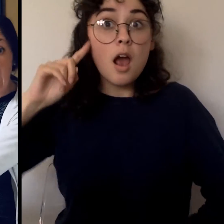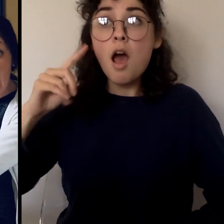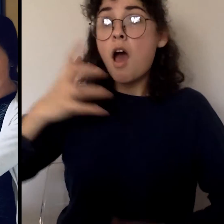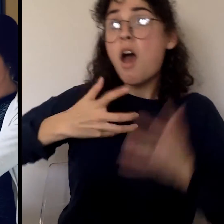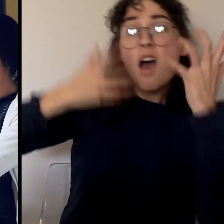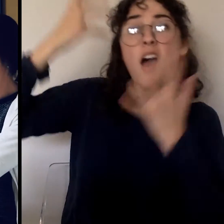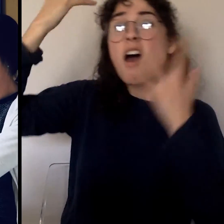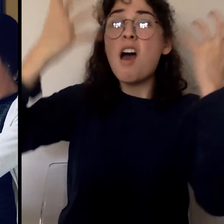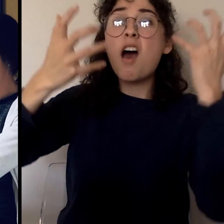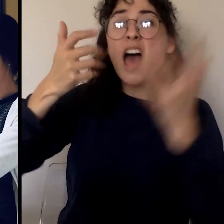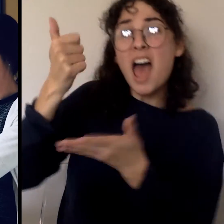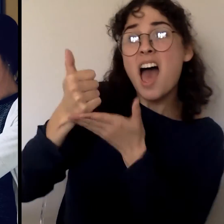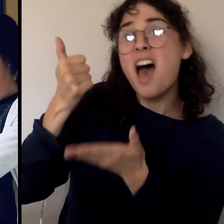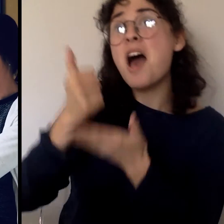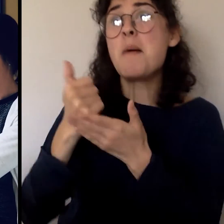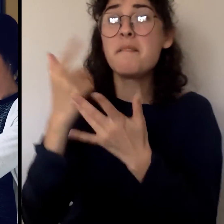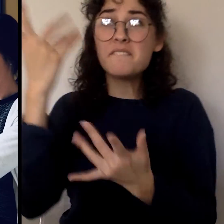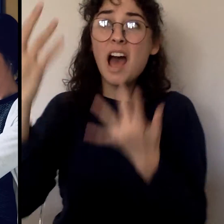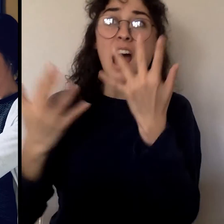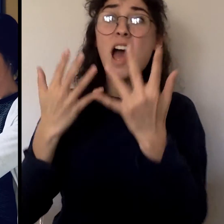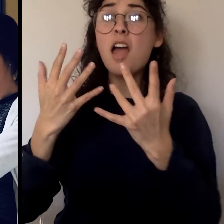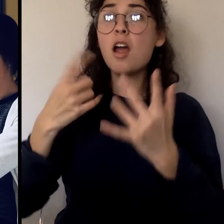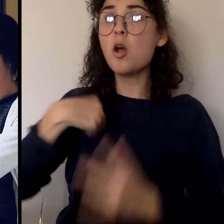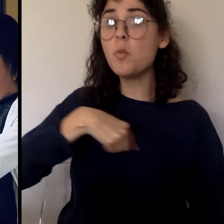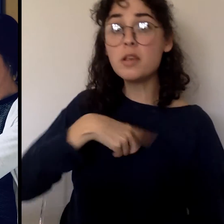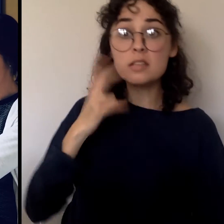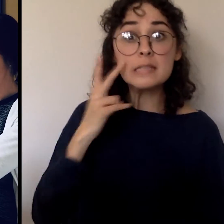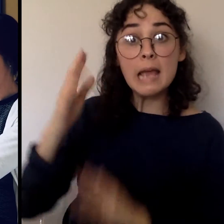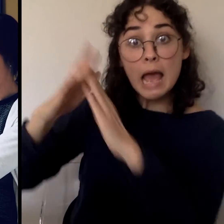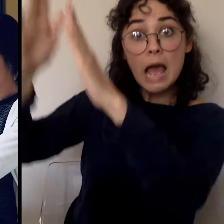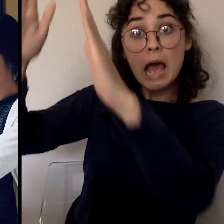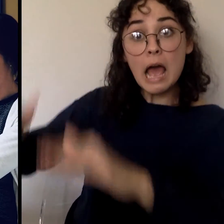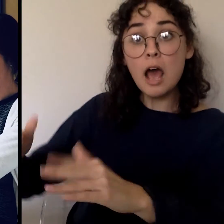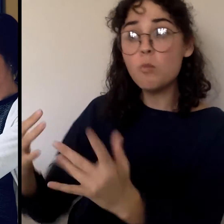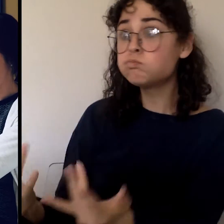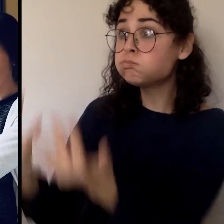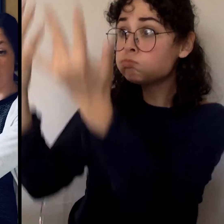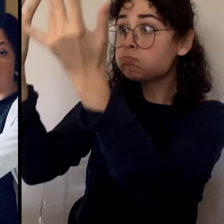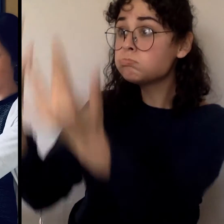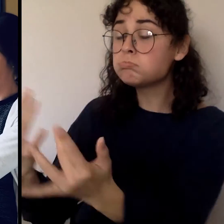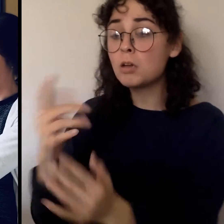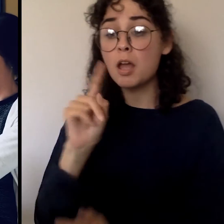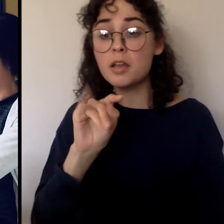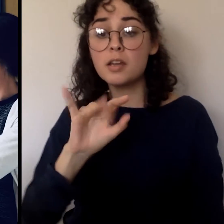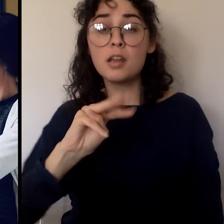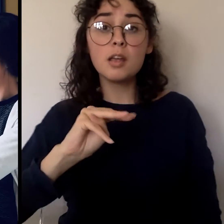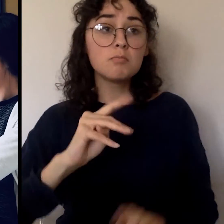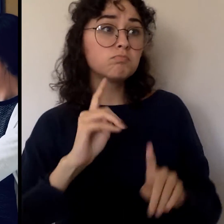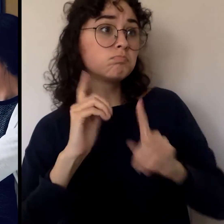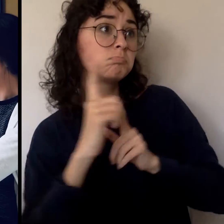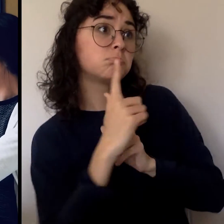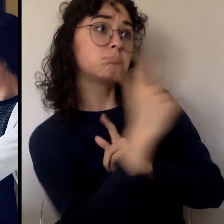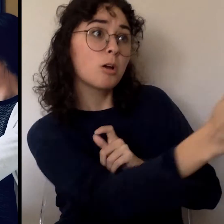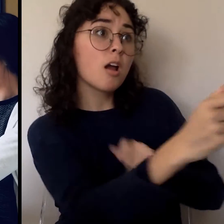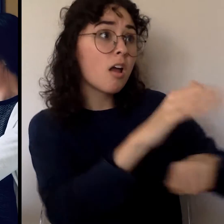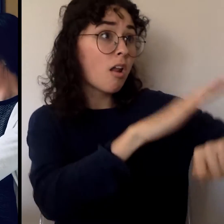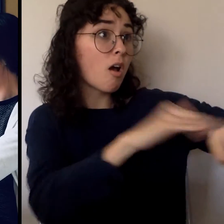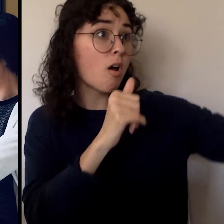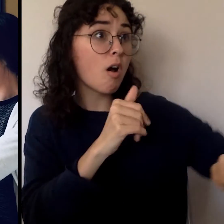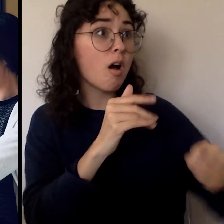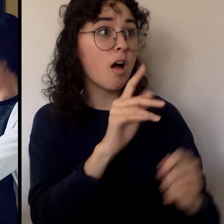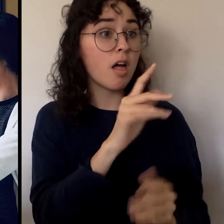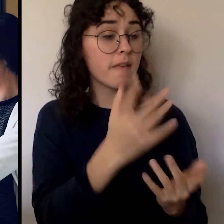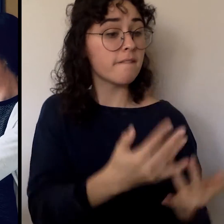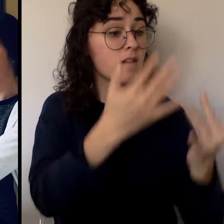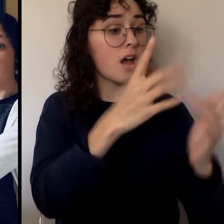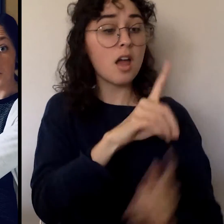The house on the corner was on fire. Tim ran to the alarm box to call the fire department. Clifford ran to